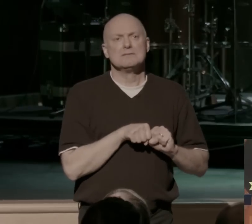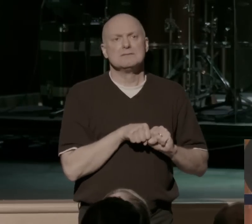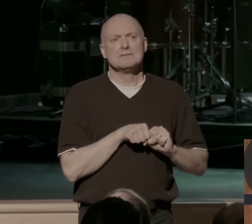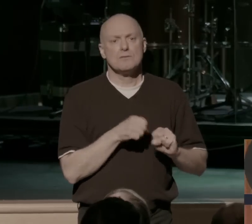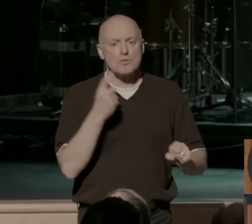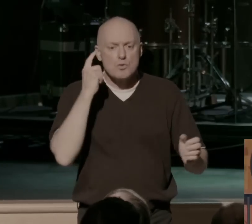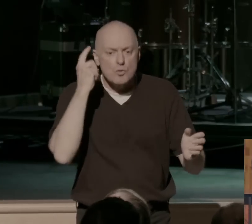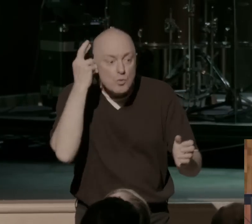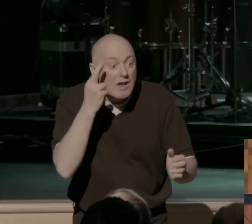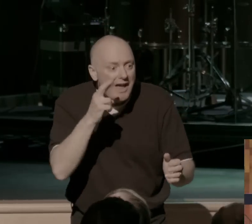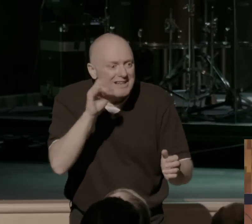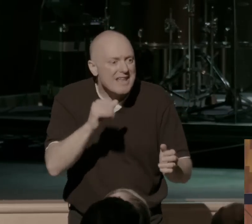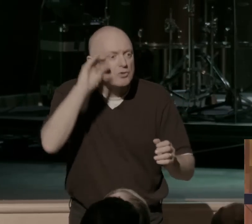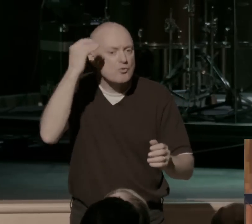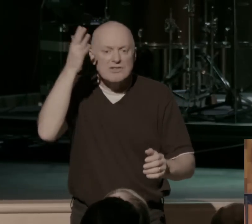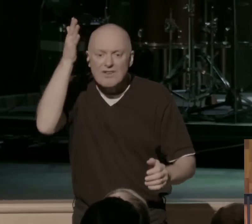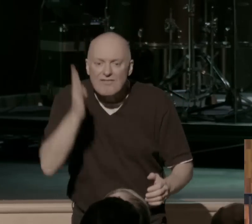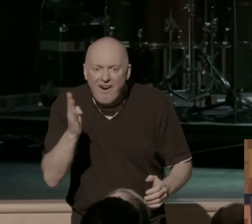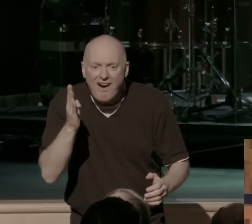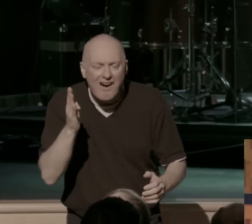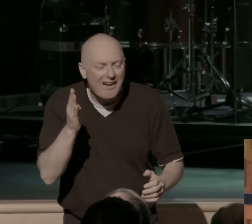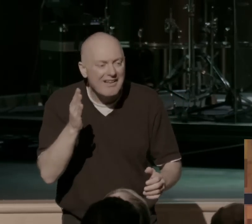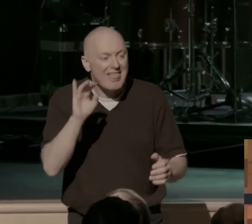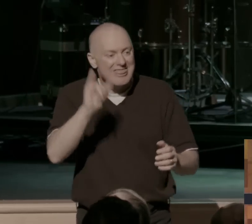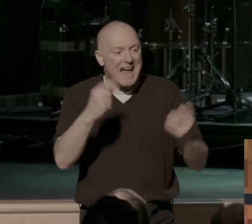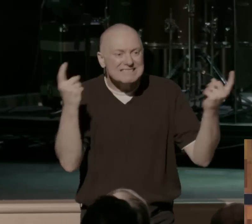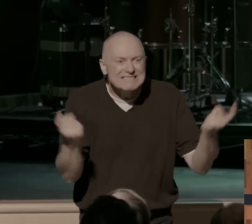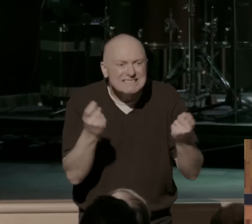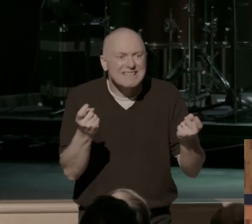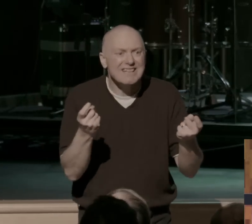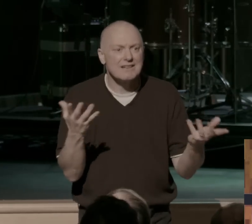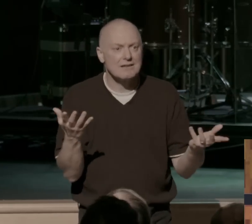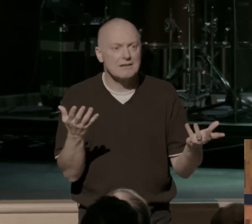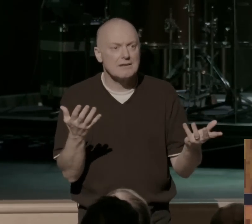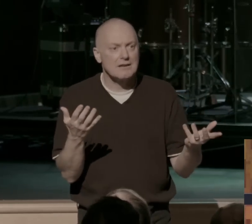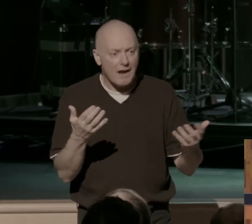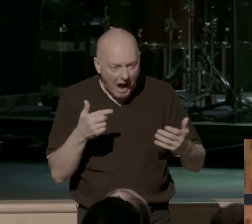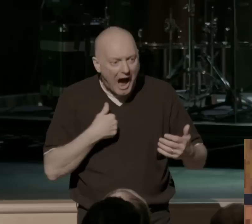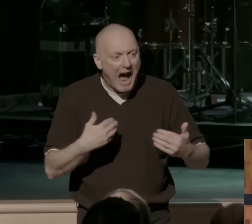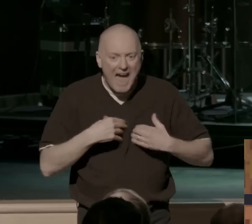for what it is. It's sin. And hey, I've got an answer for that. There's hope for that.